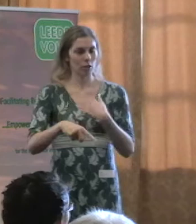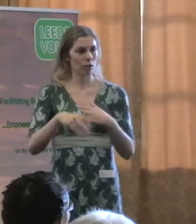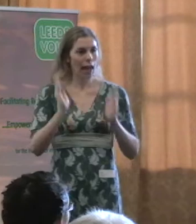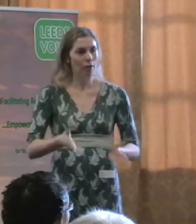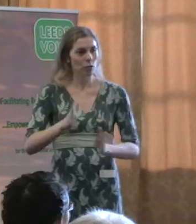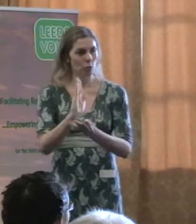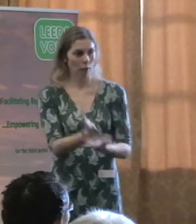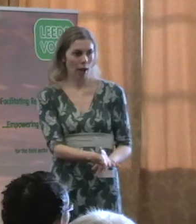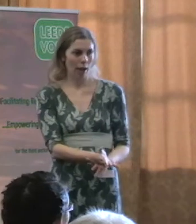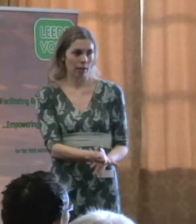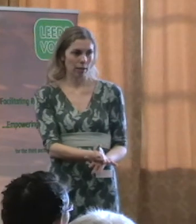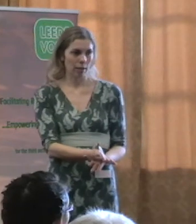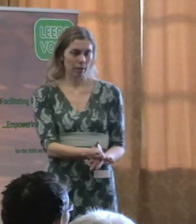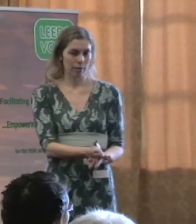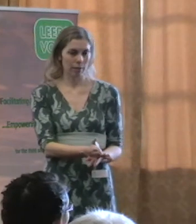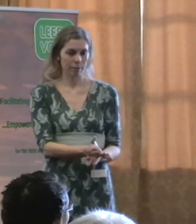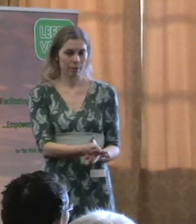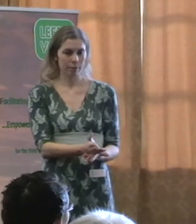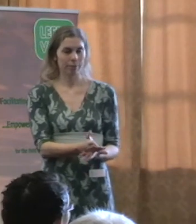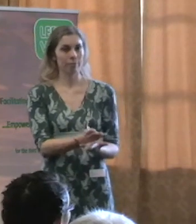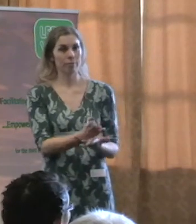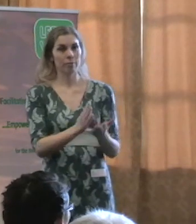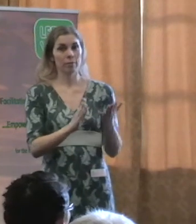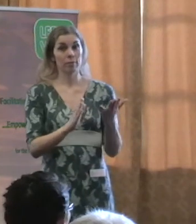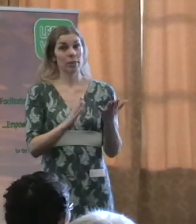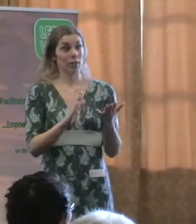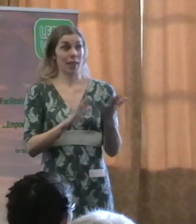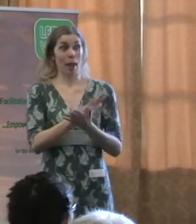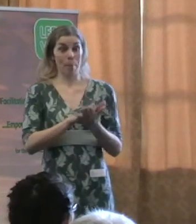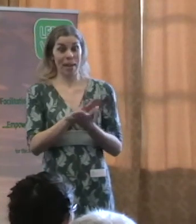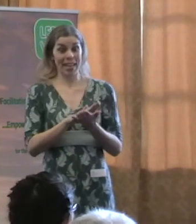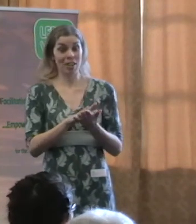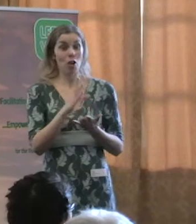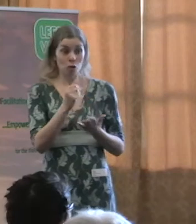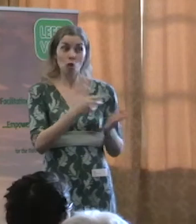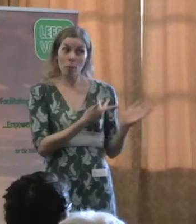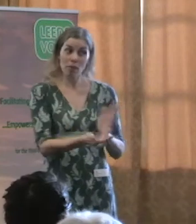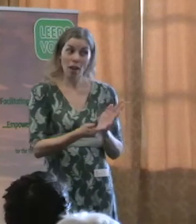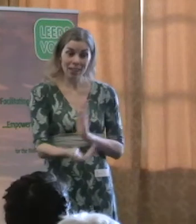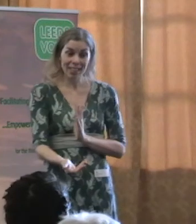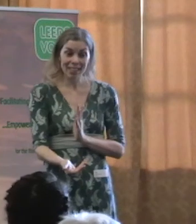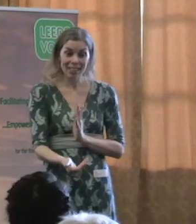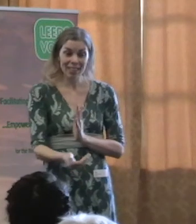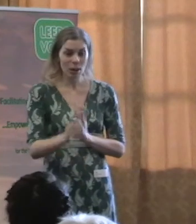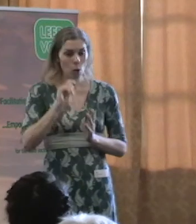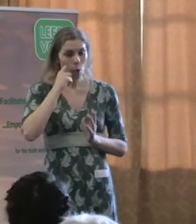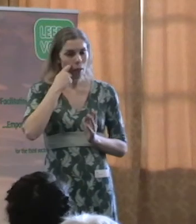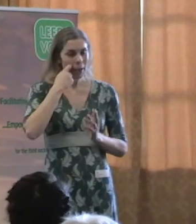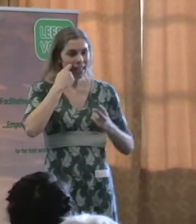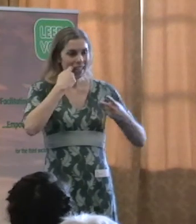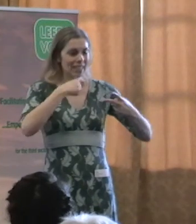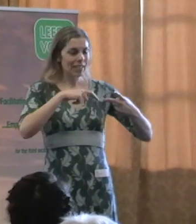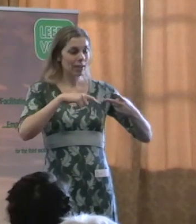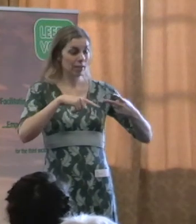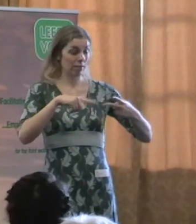They are clearly expecting that there will be some services that will be in separate legislation as being